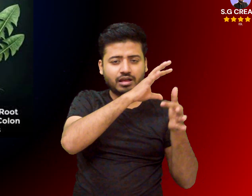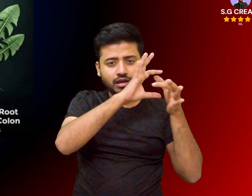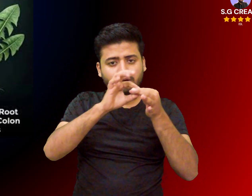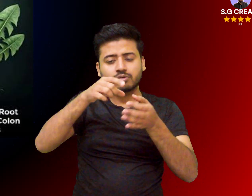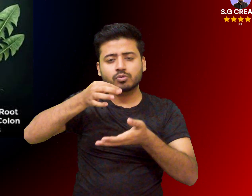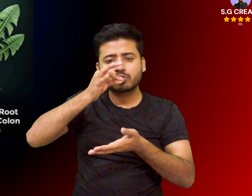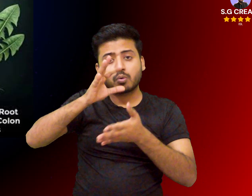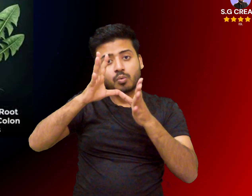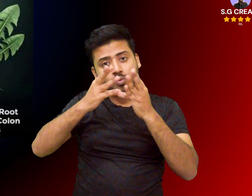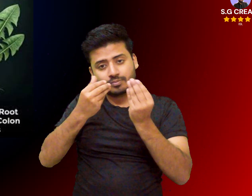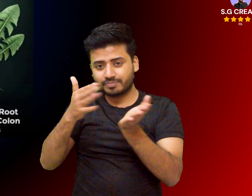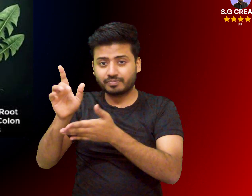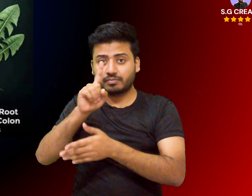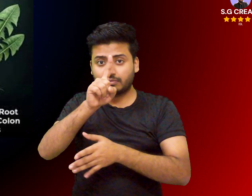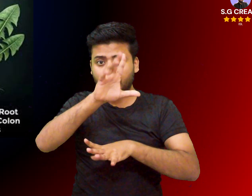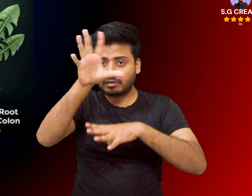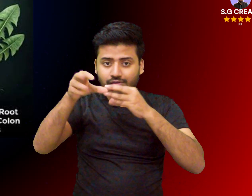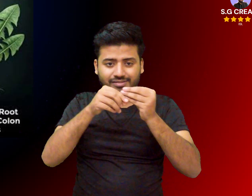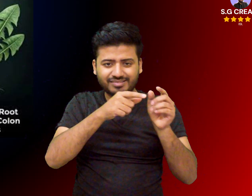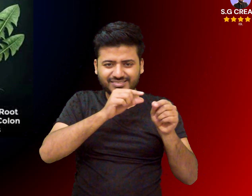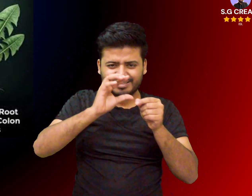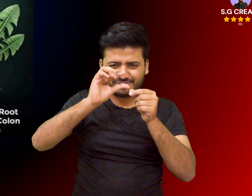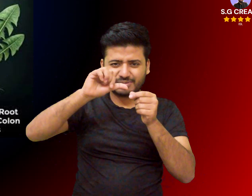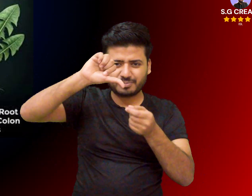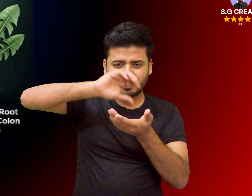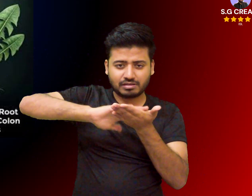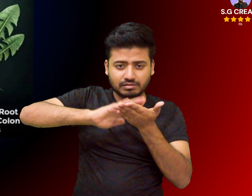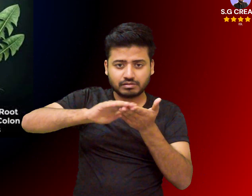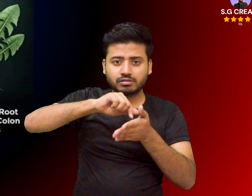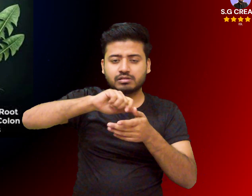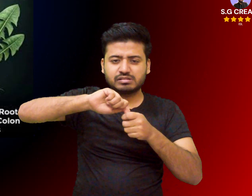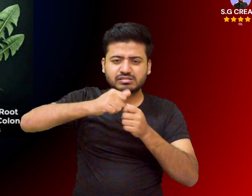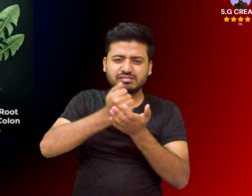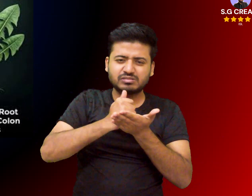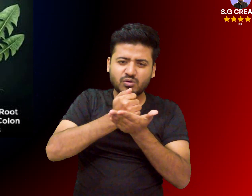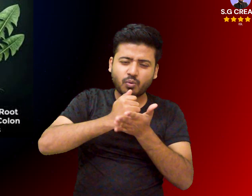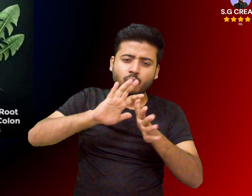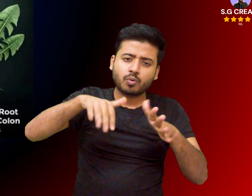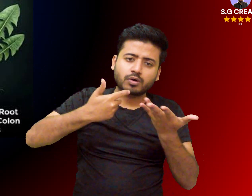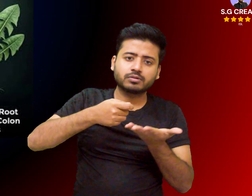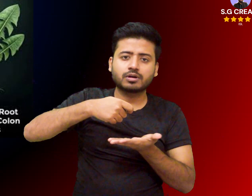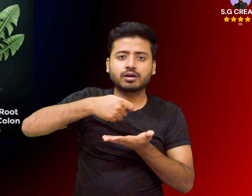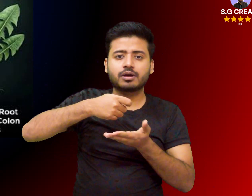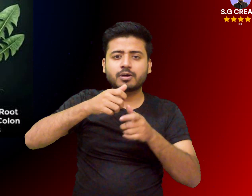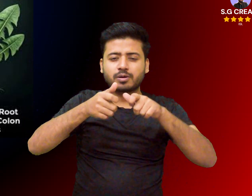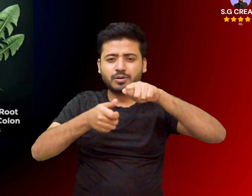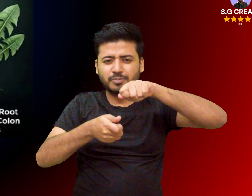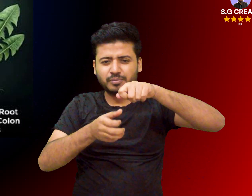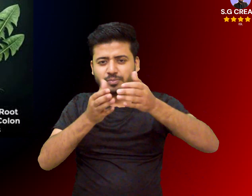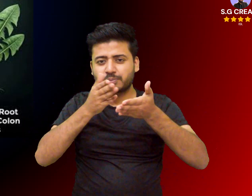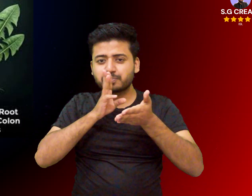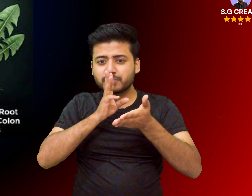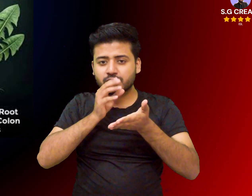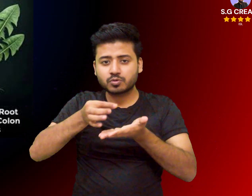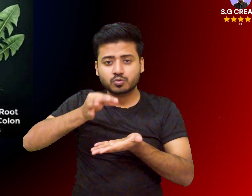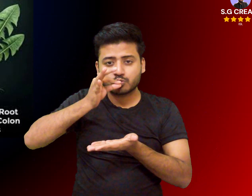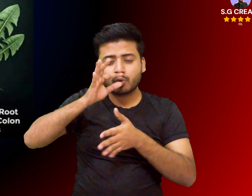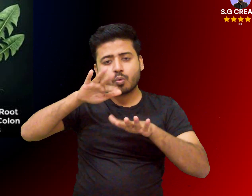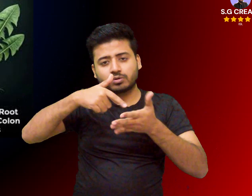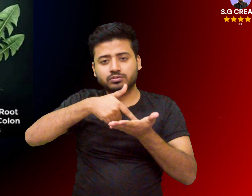cell death apoptosis selectively in colon cancer cells including those with the p53 gene mutation often resistant